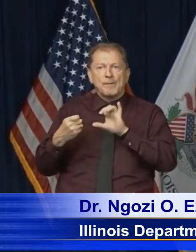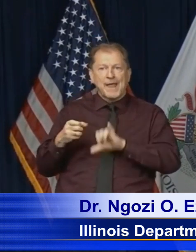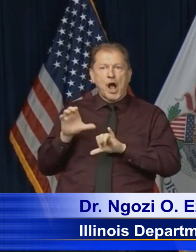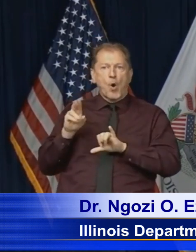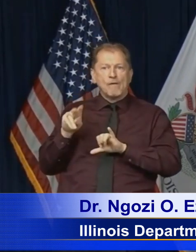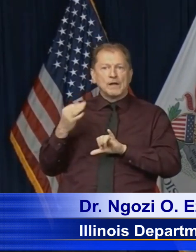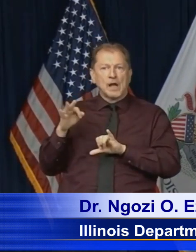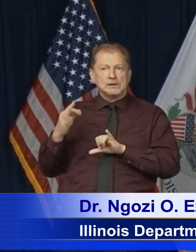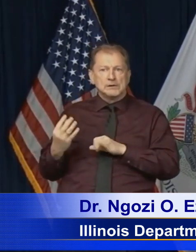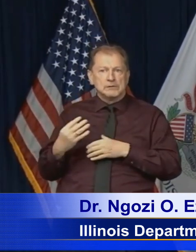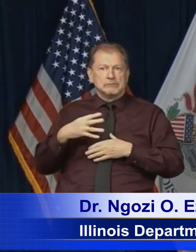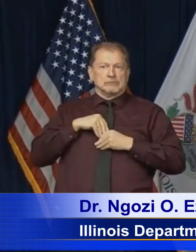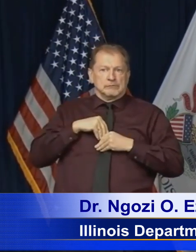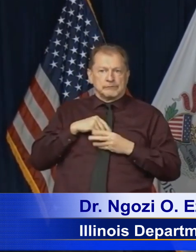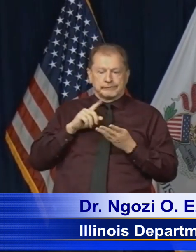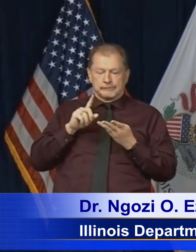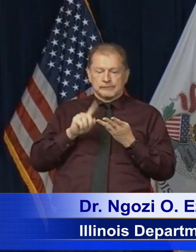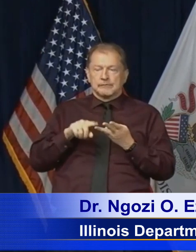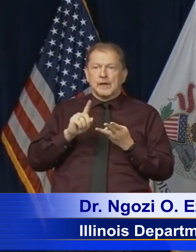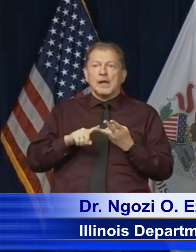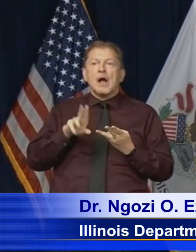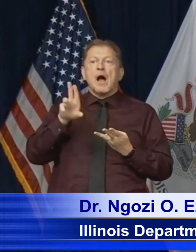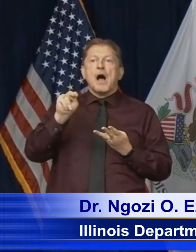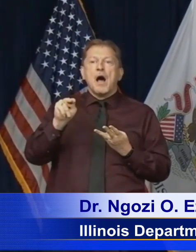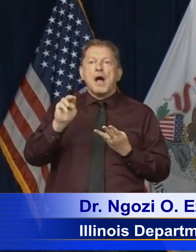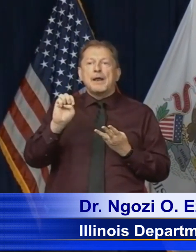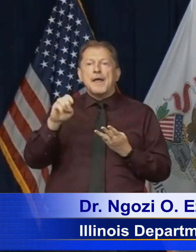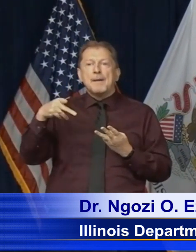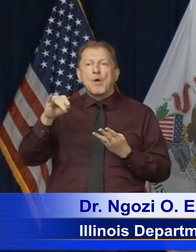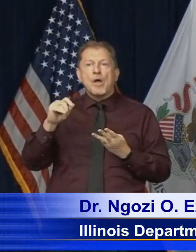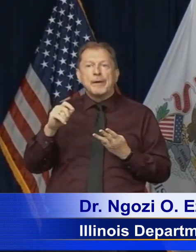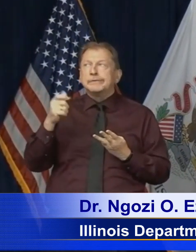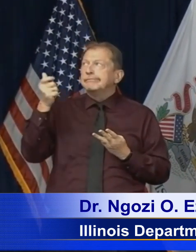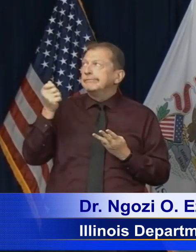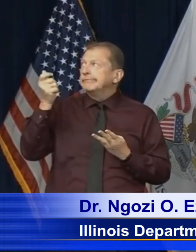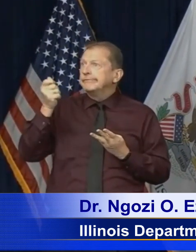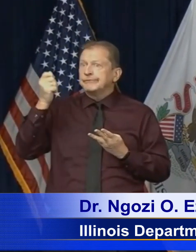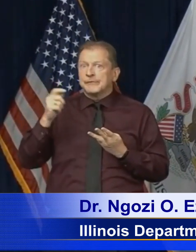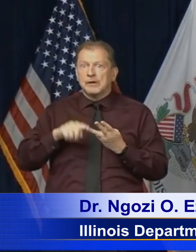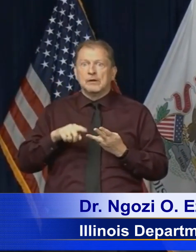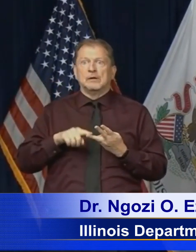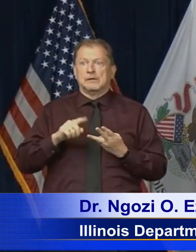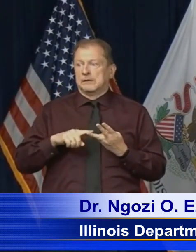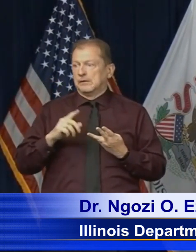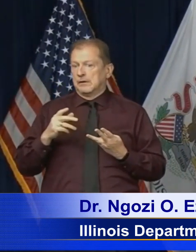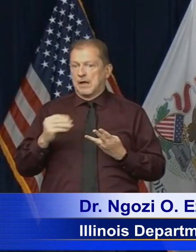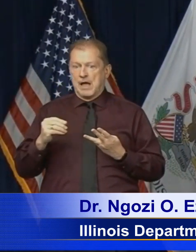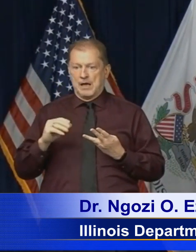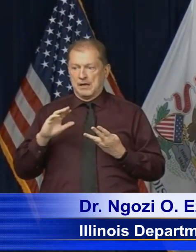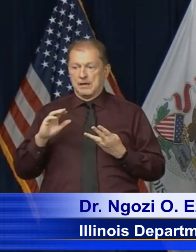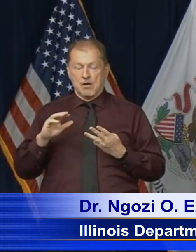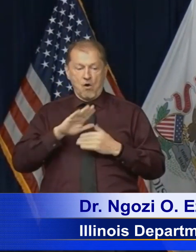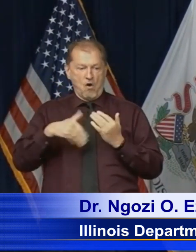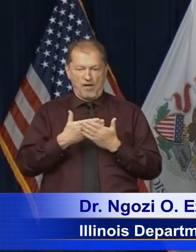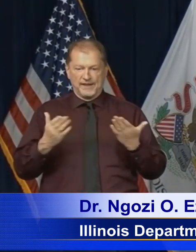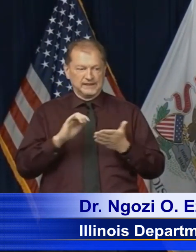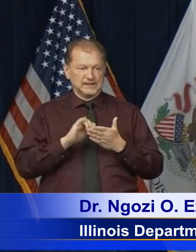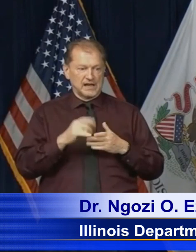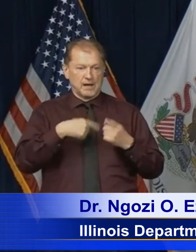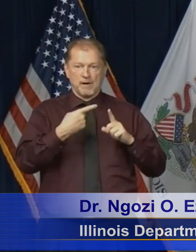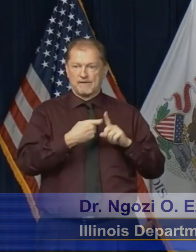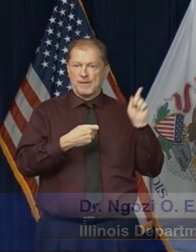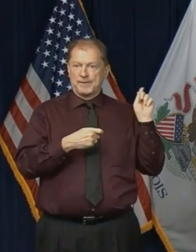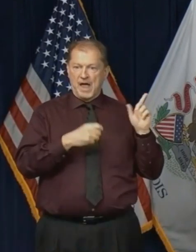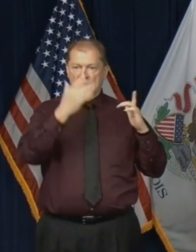unemployment, all the things that we're experiencing as a result of having to fight this deadly pandemic. We